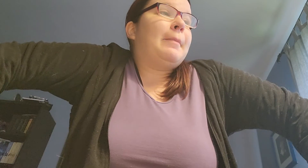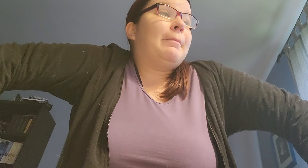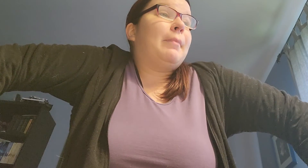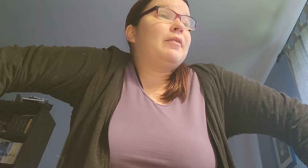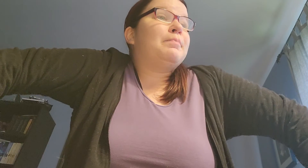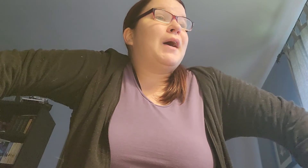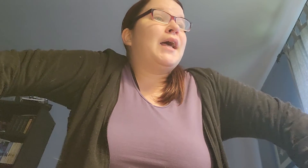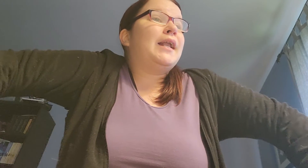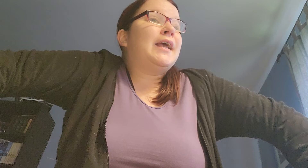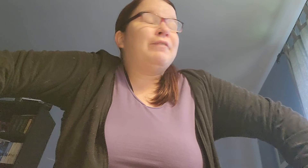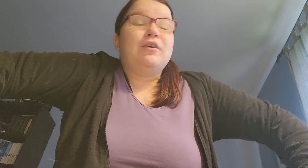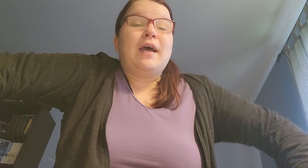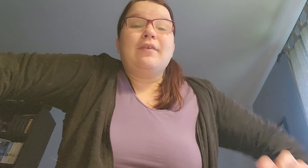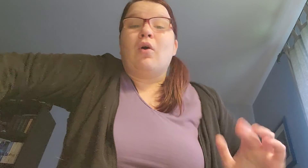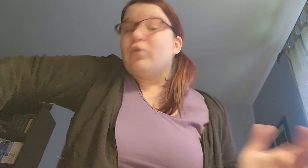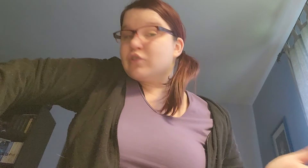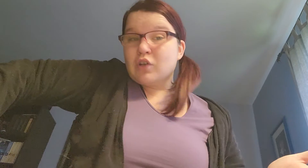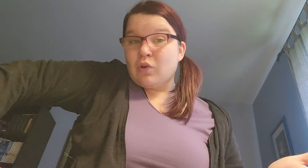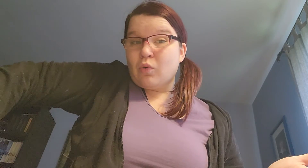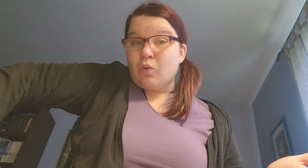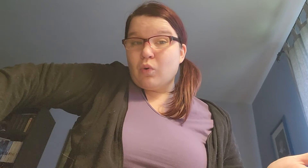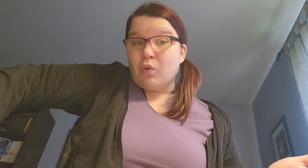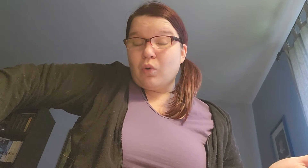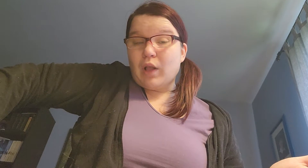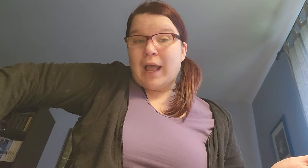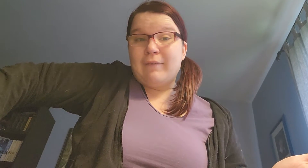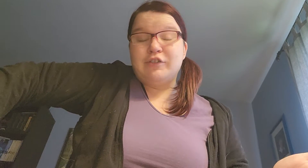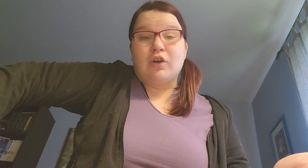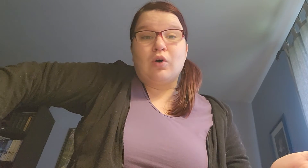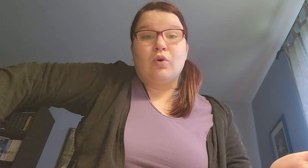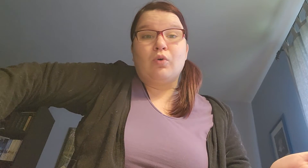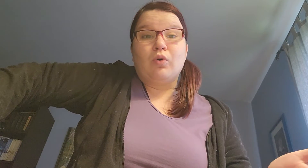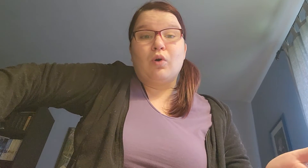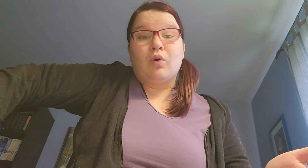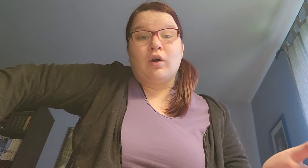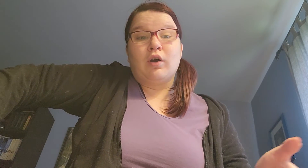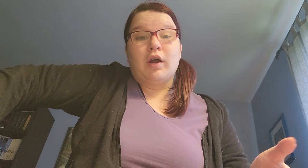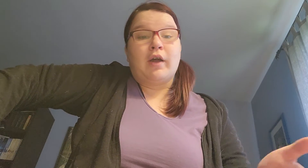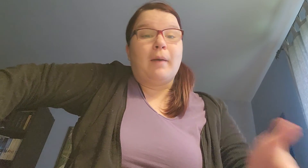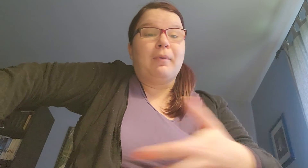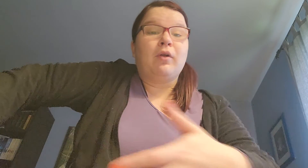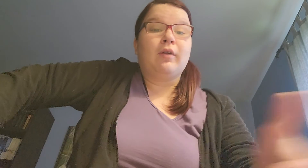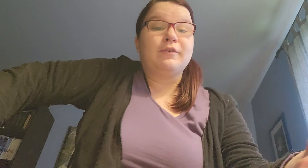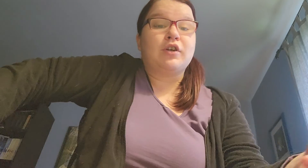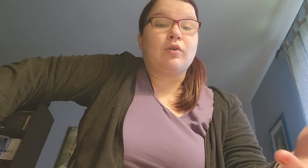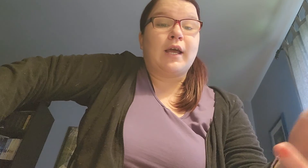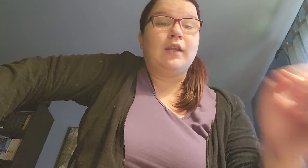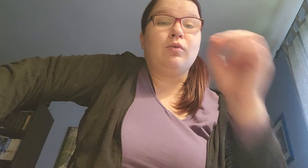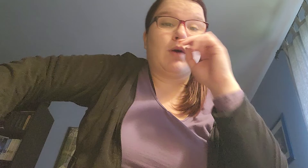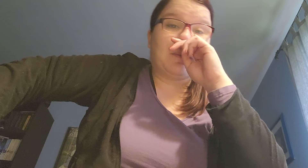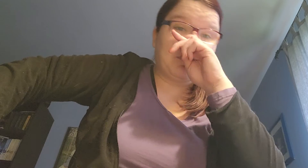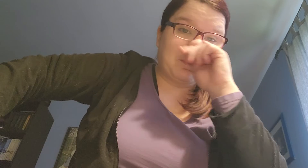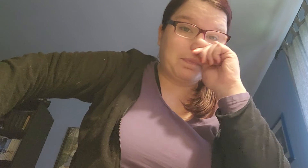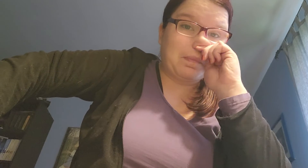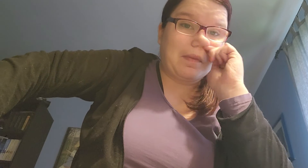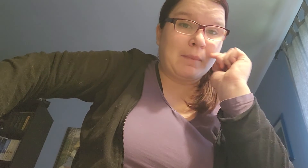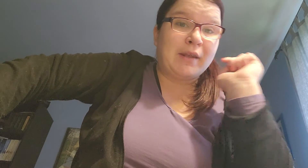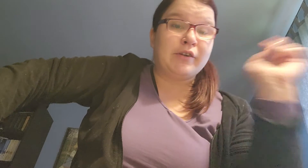Um... But... If you guys also... Have a show... Or... A couple of shows that you want... Me to